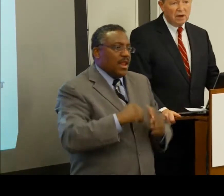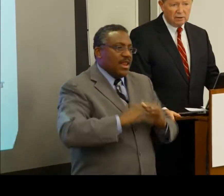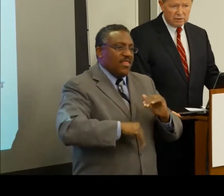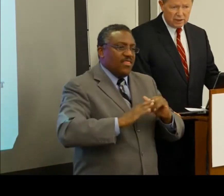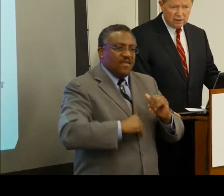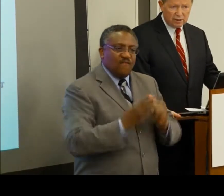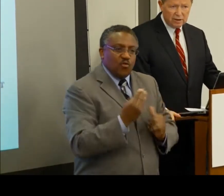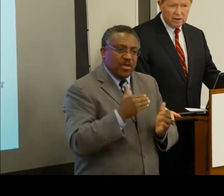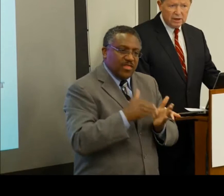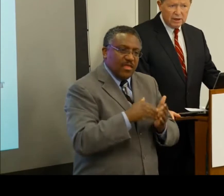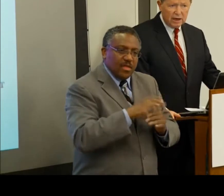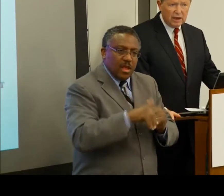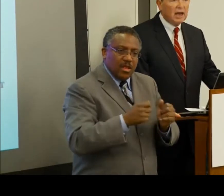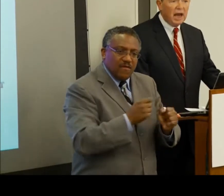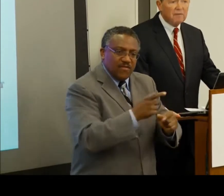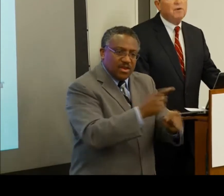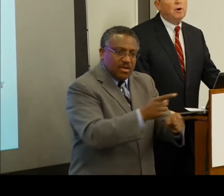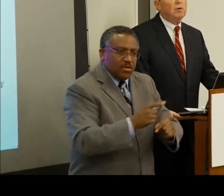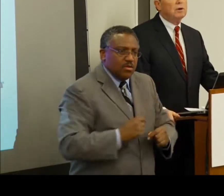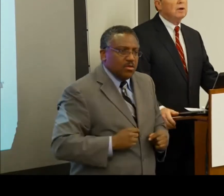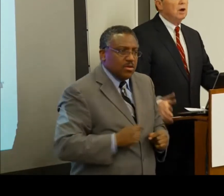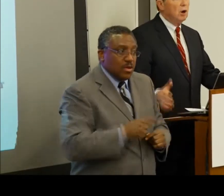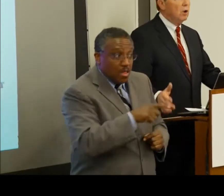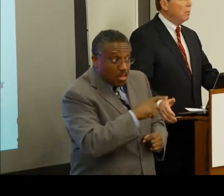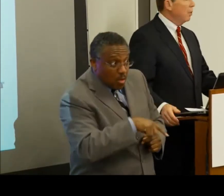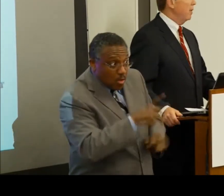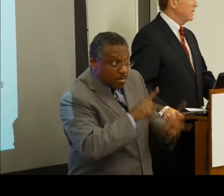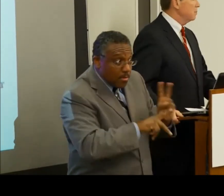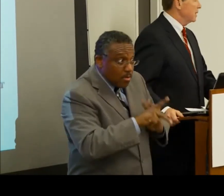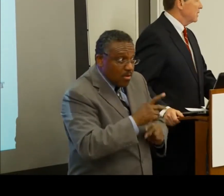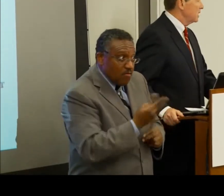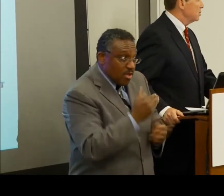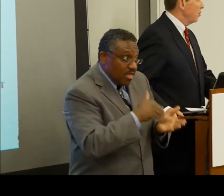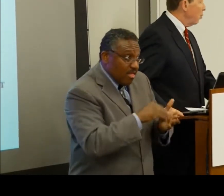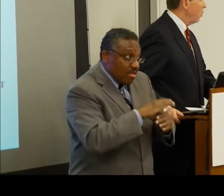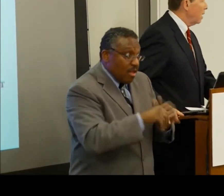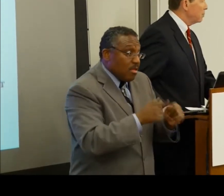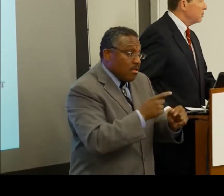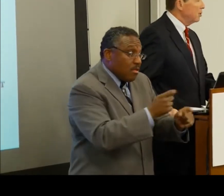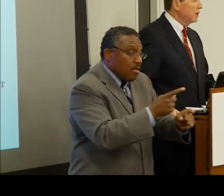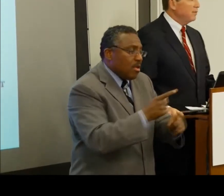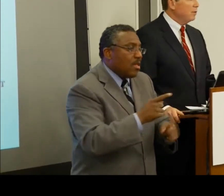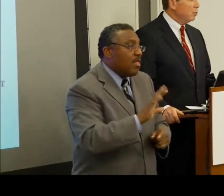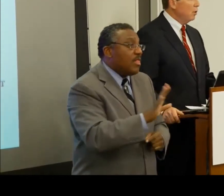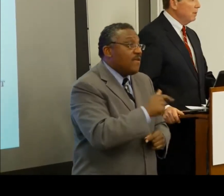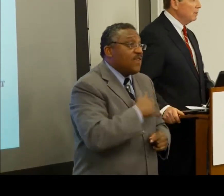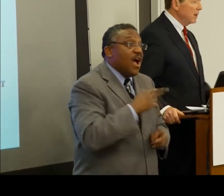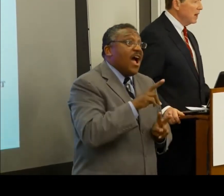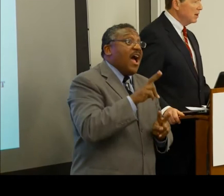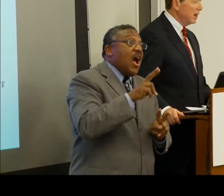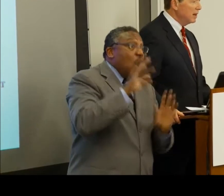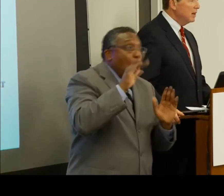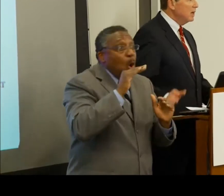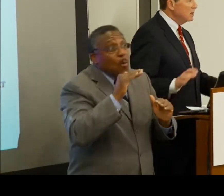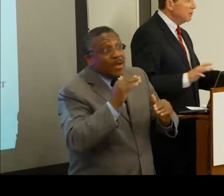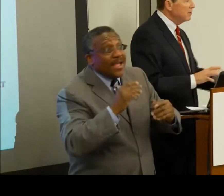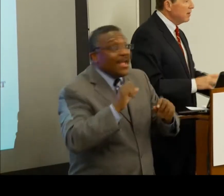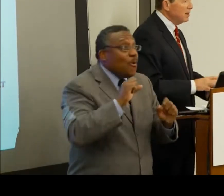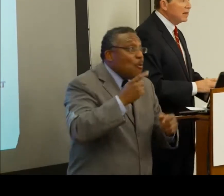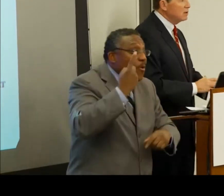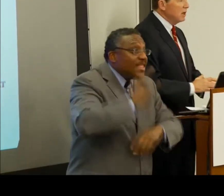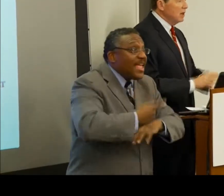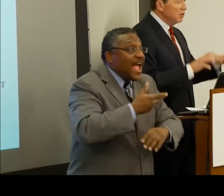,000 a year and they have no hope or expectation or opportunity for employment beyond that.